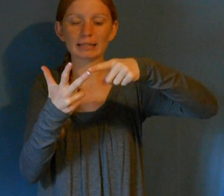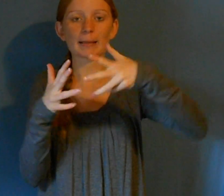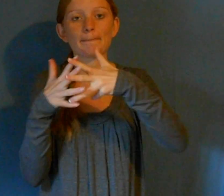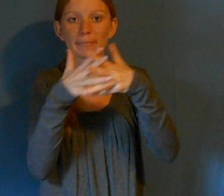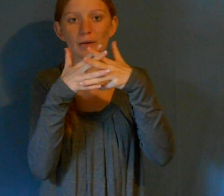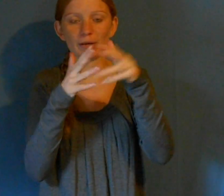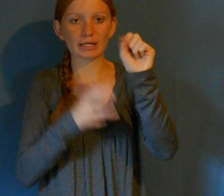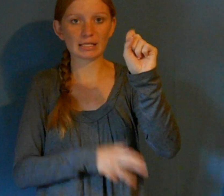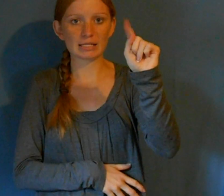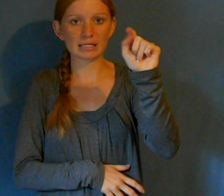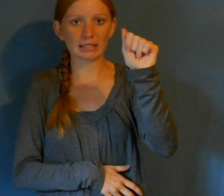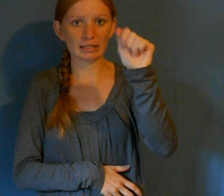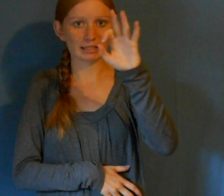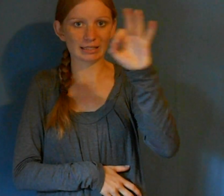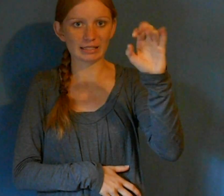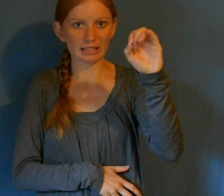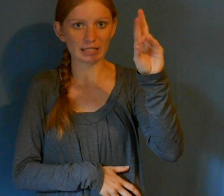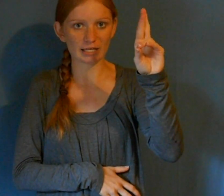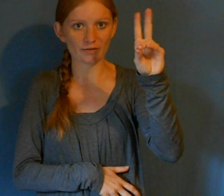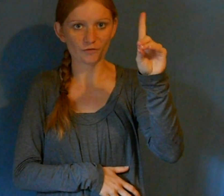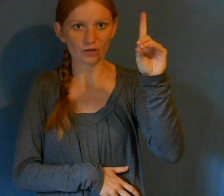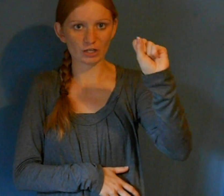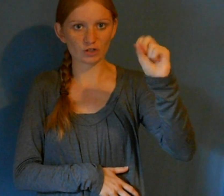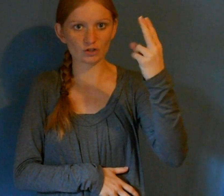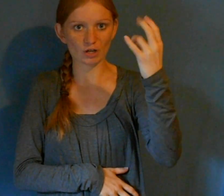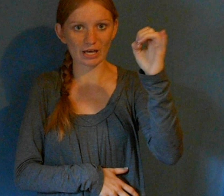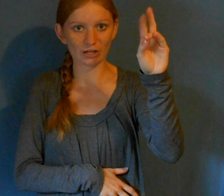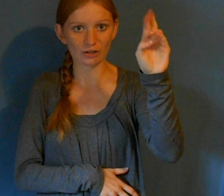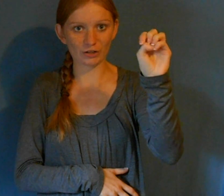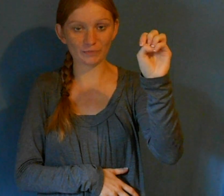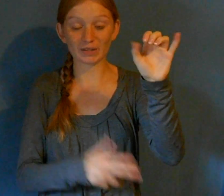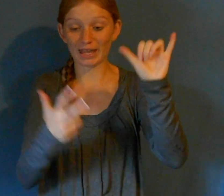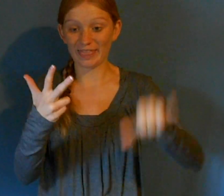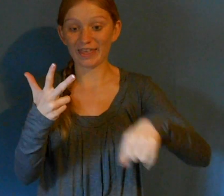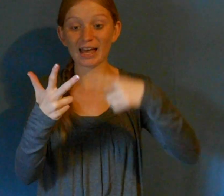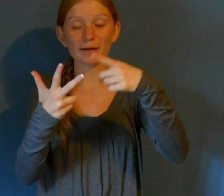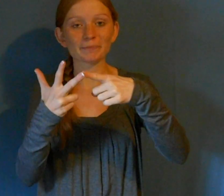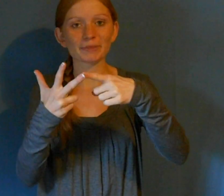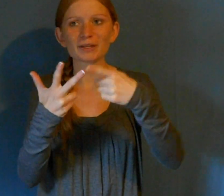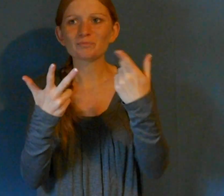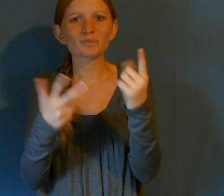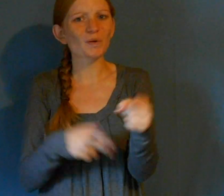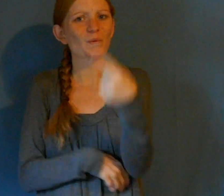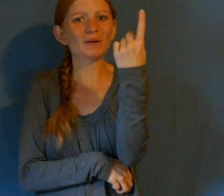They're personally one of the best breeds I've ever worked with. They have a very bad rap, unfortunately.